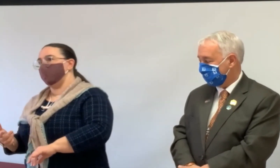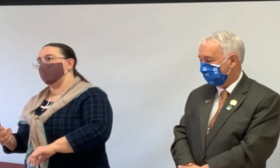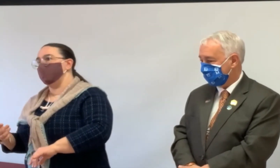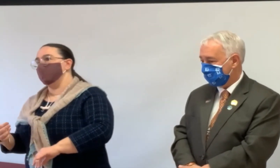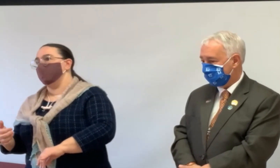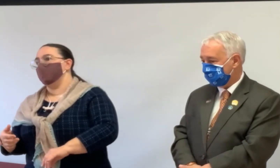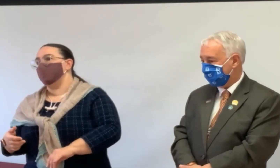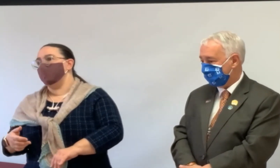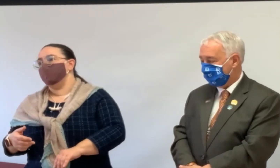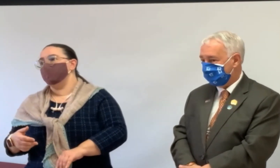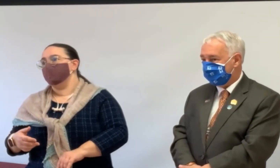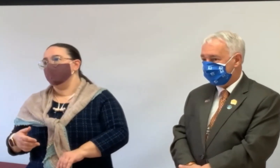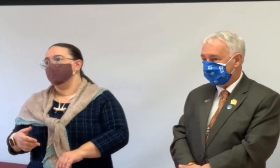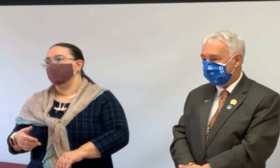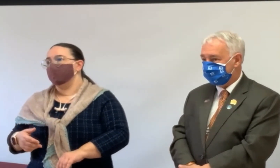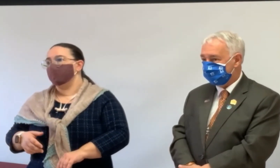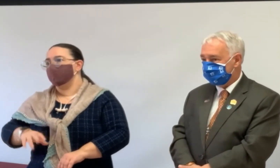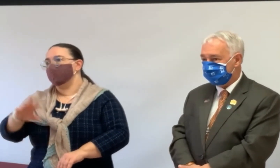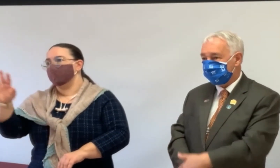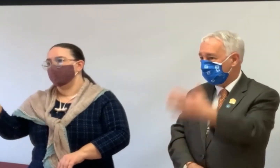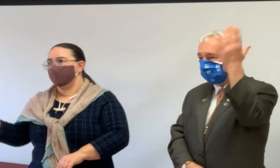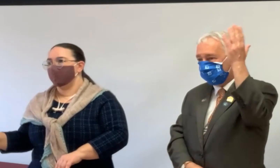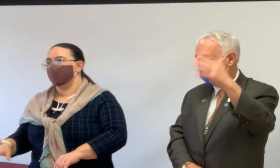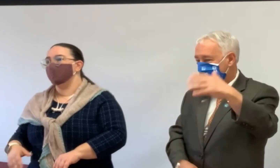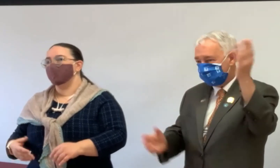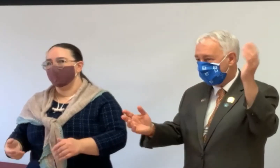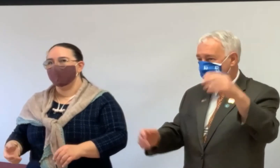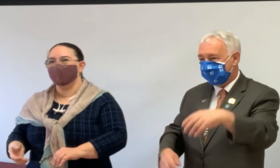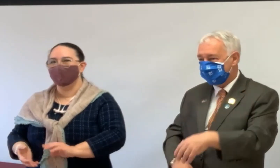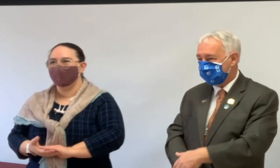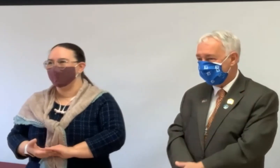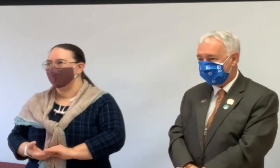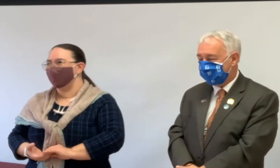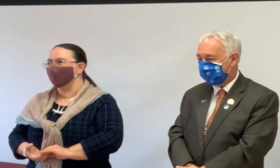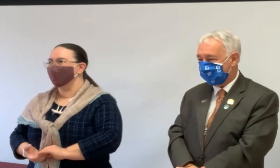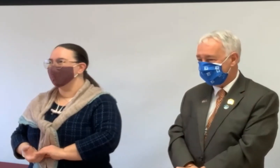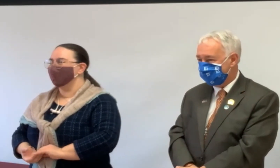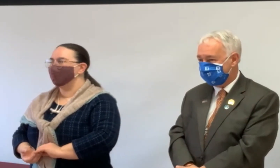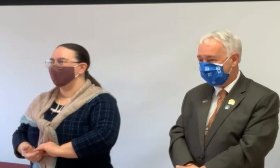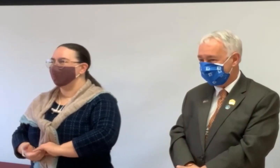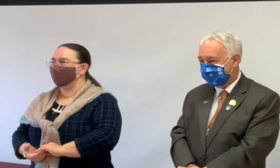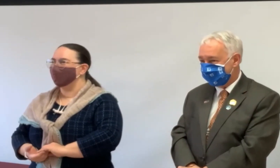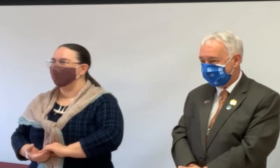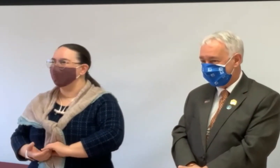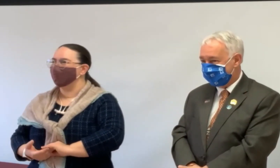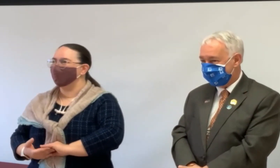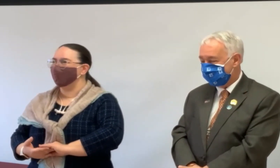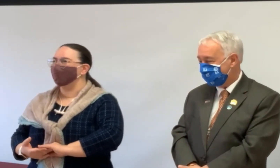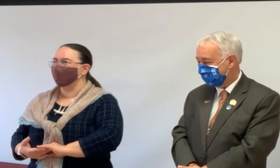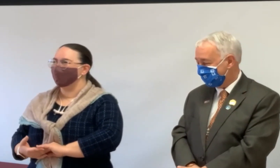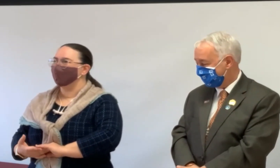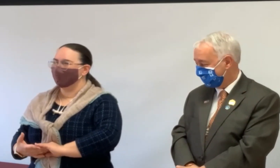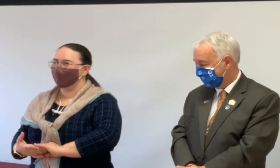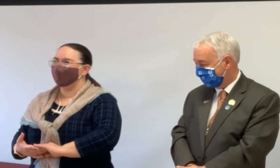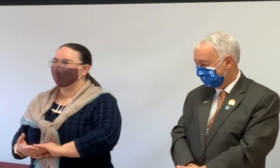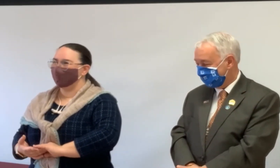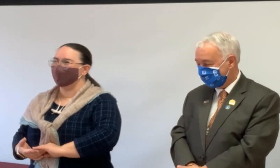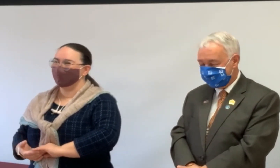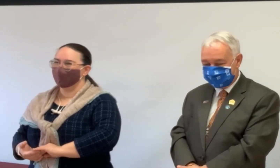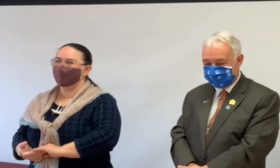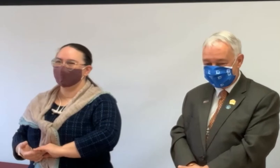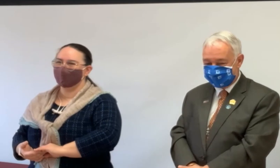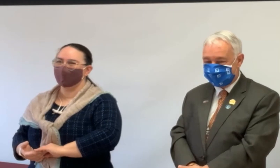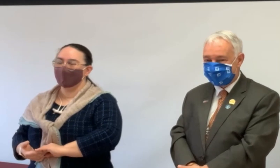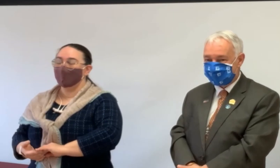Montgomery County, um, New Jersey. New Jersey. got it. We got you covered. Yeah. Yeah. Thank you.